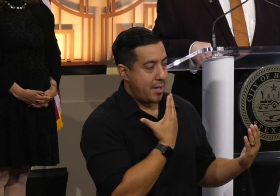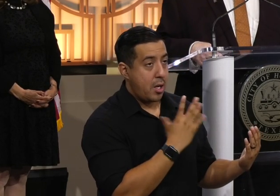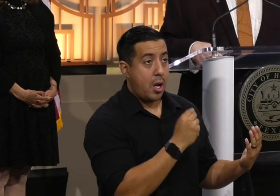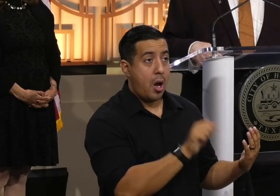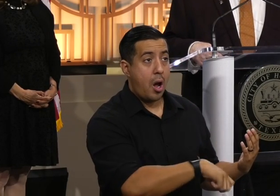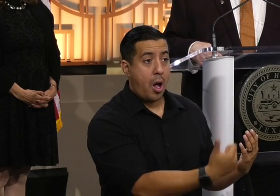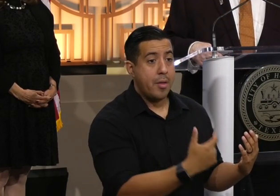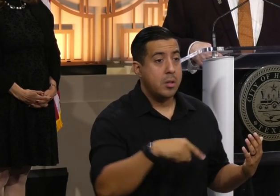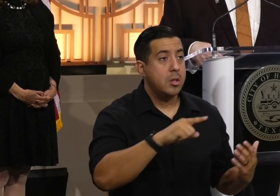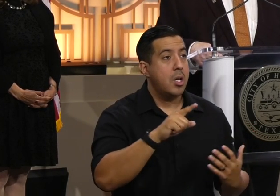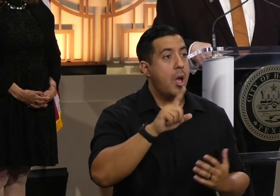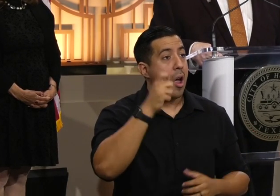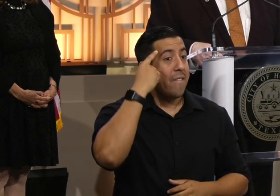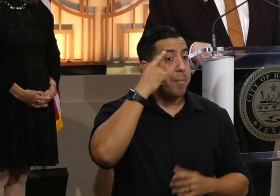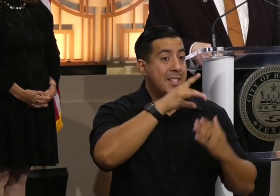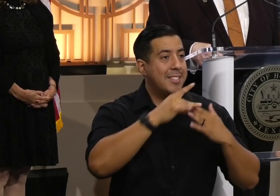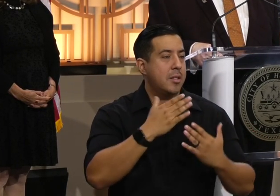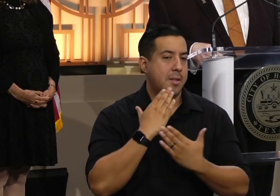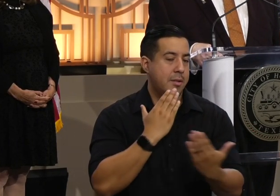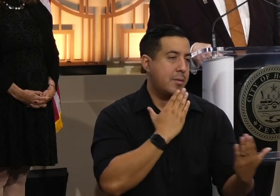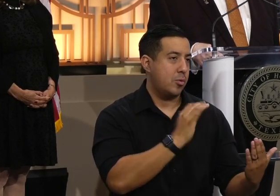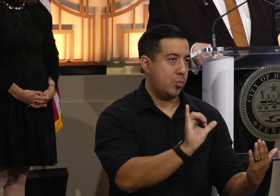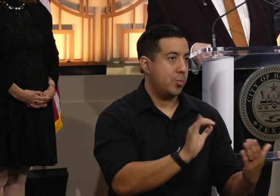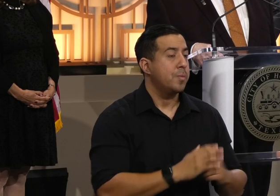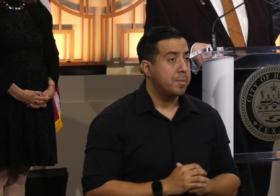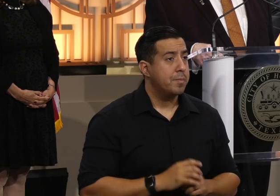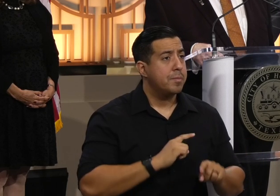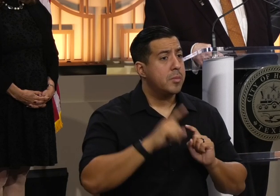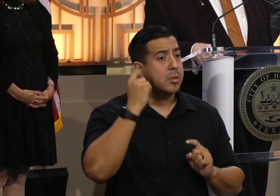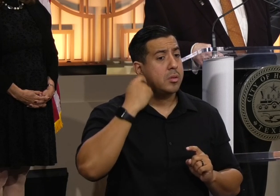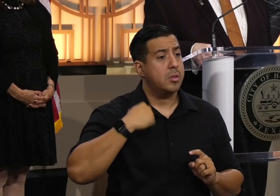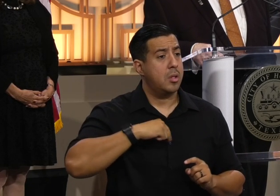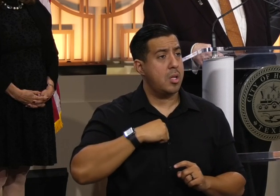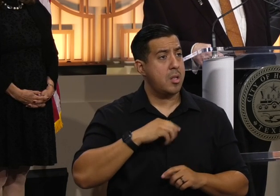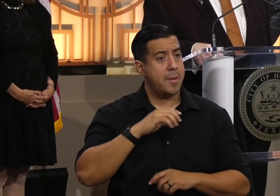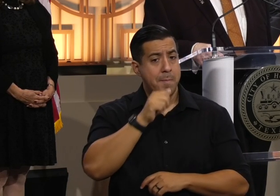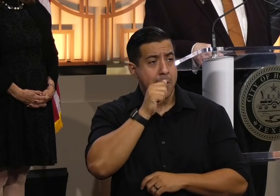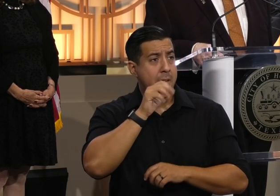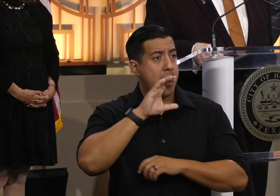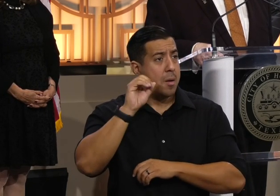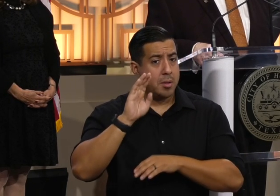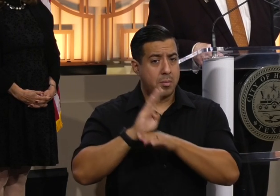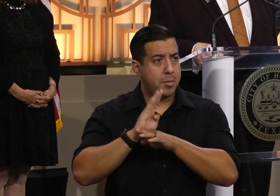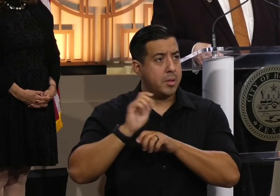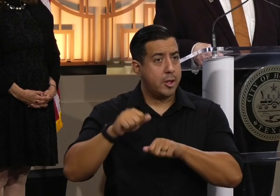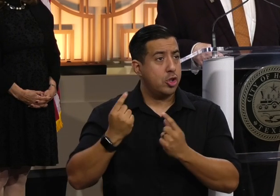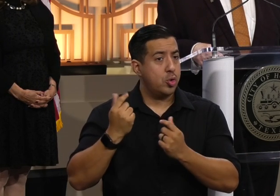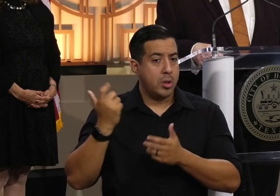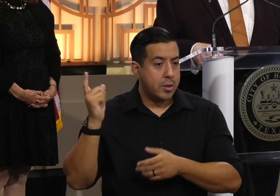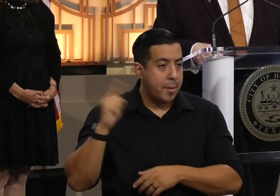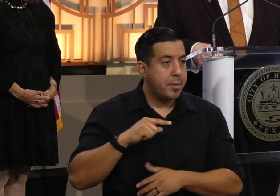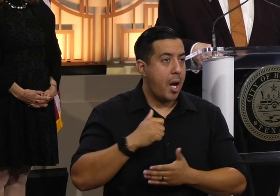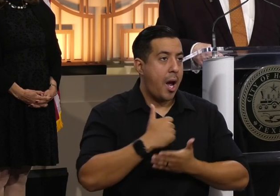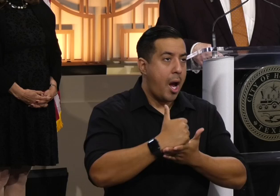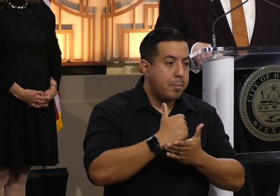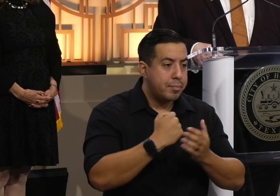other government leaders. But the private sector has the opportunity to come in and to bridge the gap and to